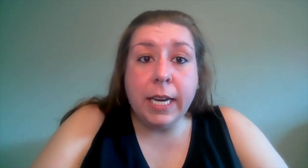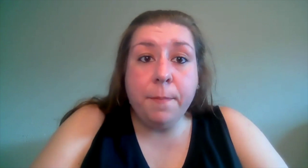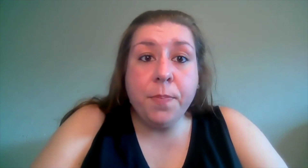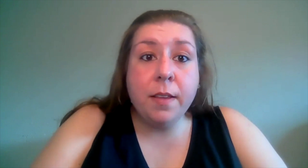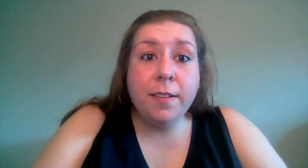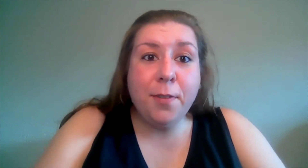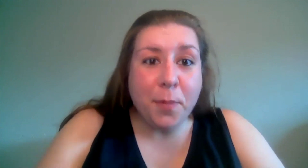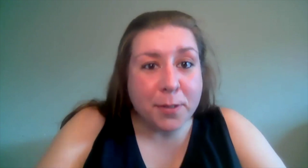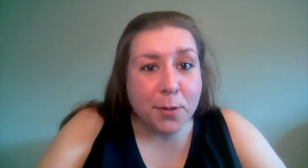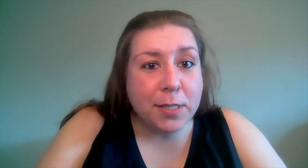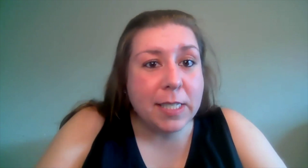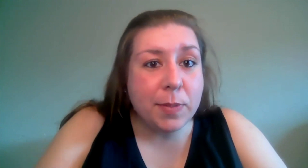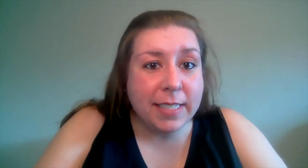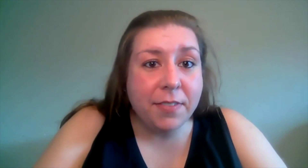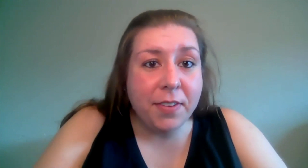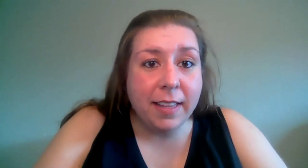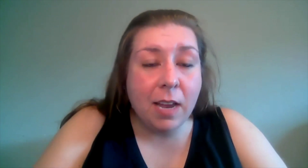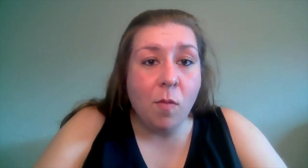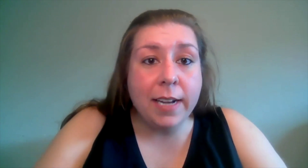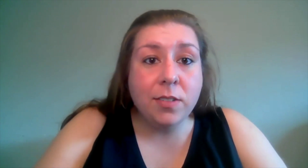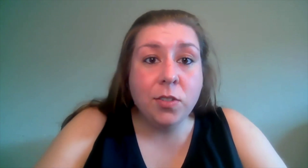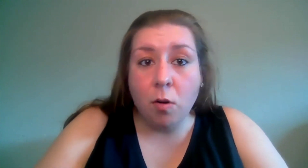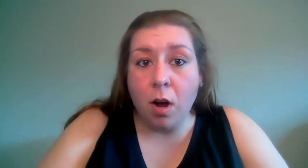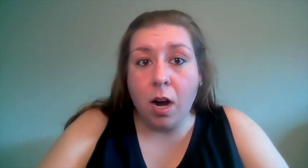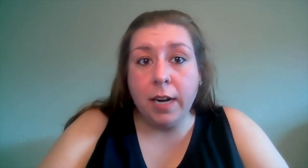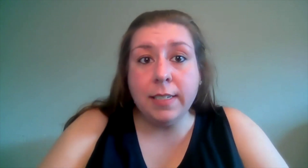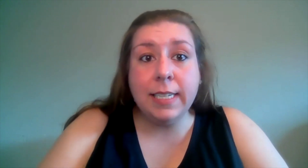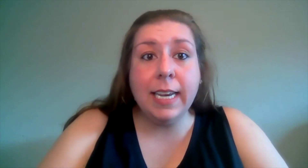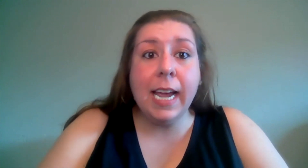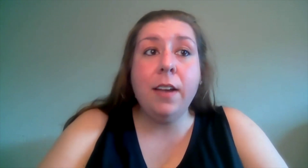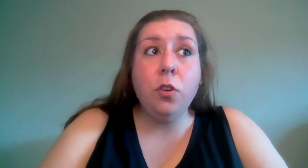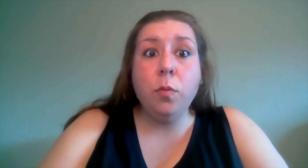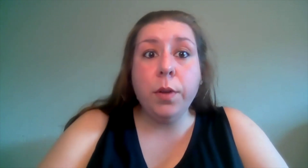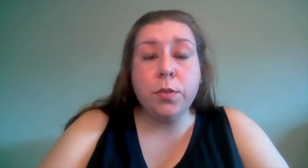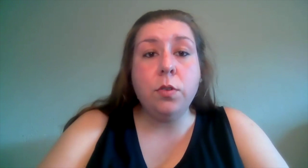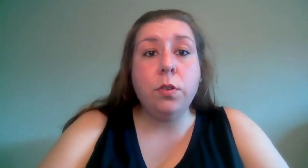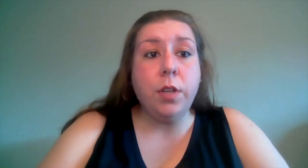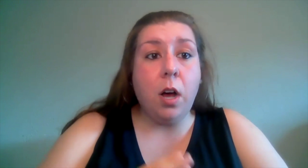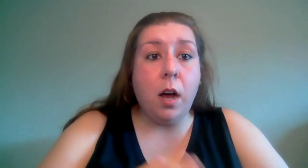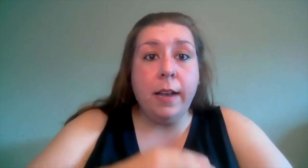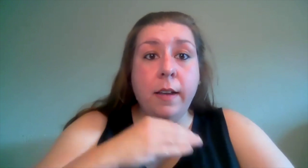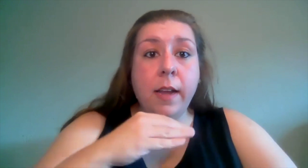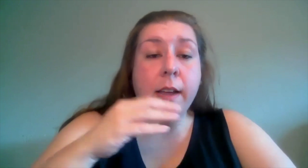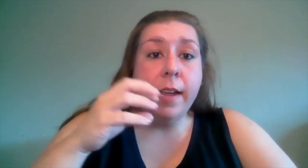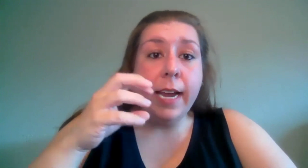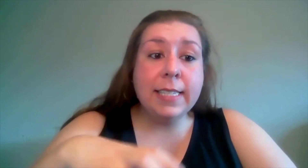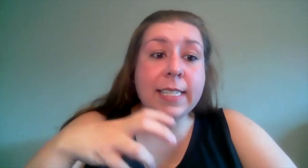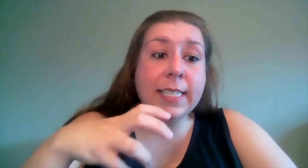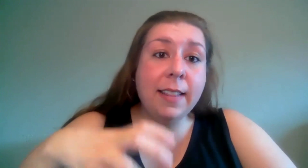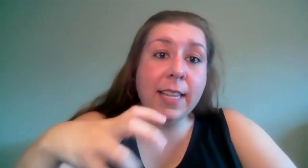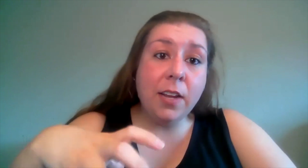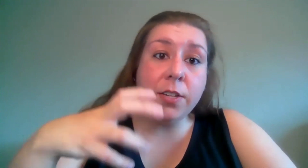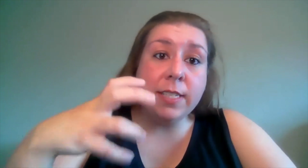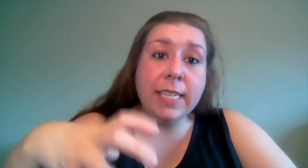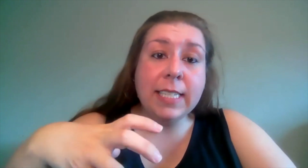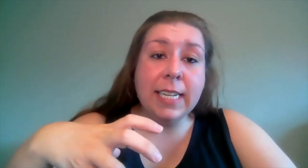for musicals specifically and why it's so hard to get new musicals on existing theater seasons